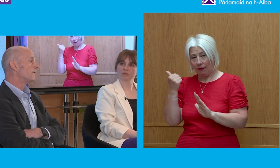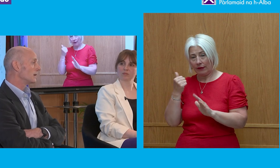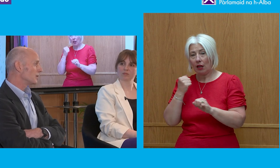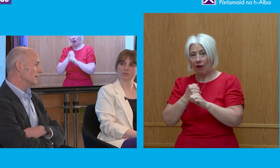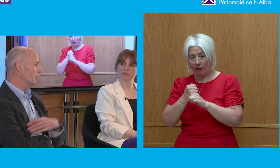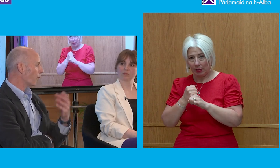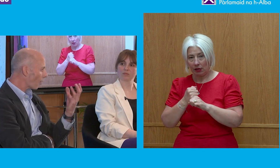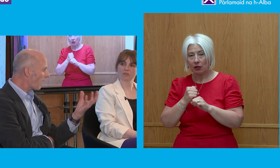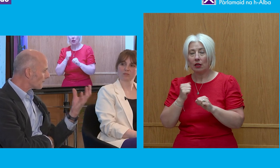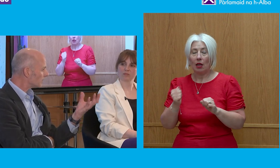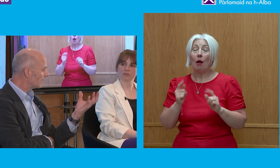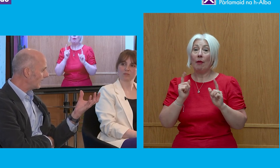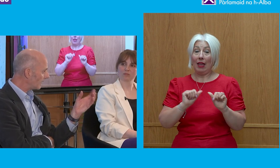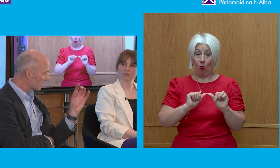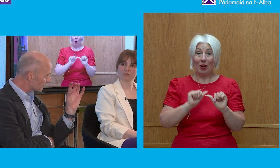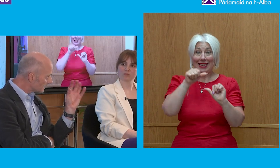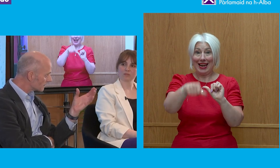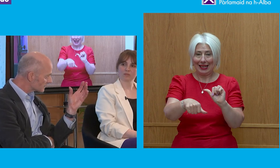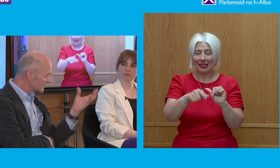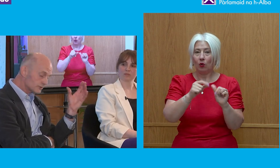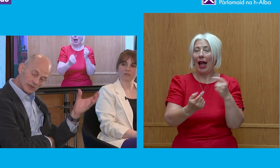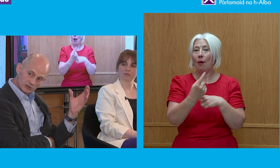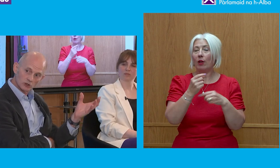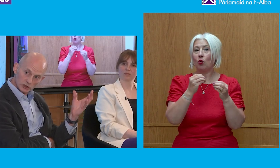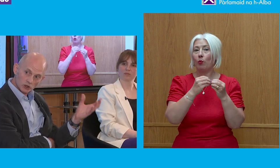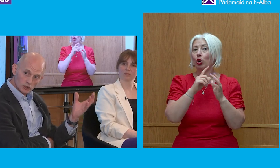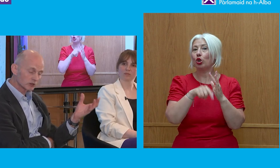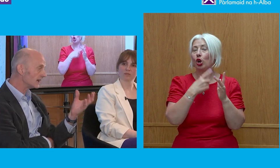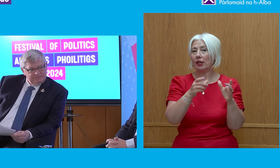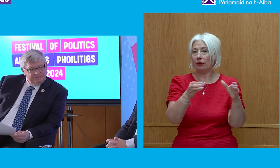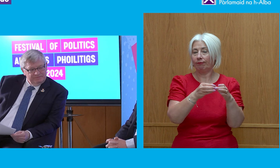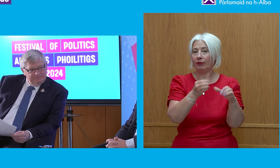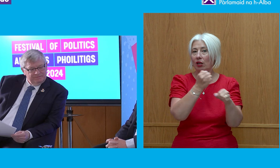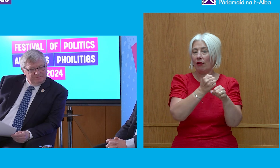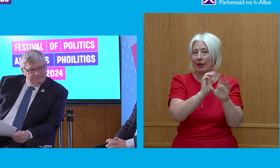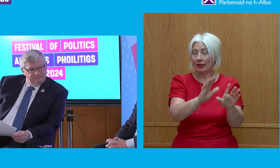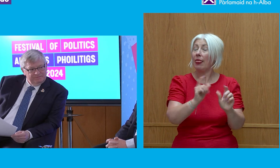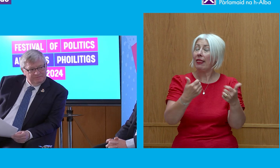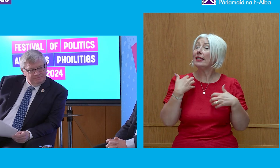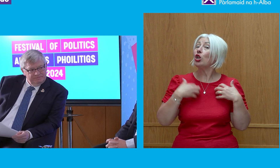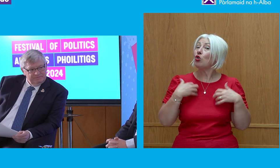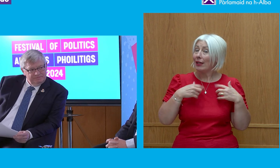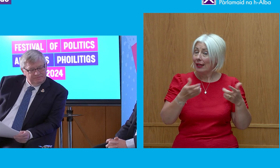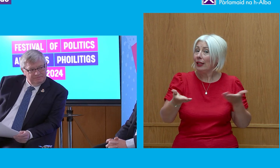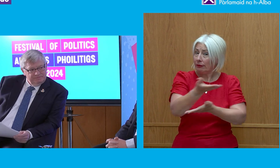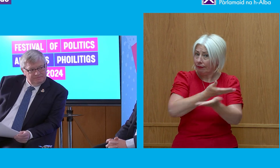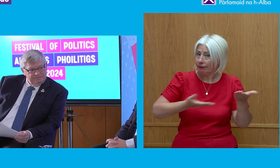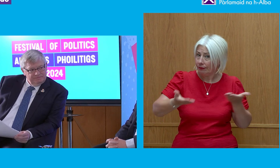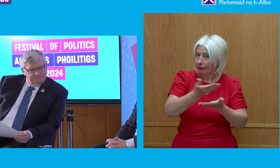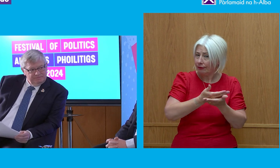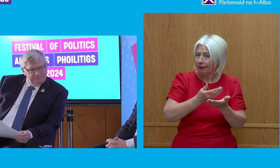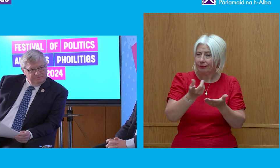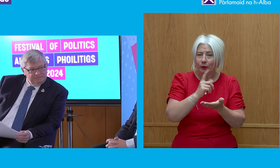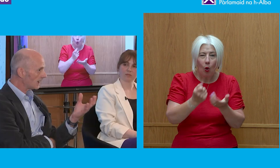very pertinent. What happened there? And I think there is an interest in discussion there to be had about what happened and